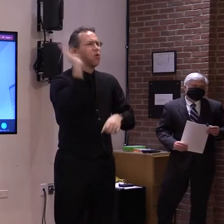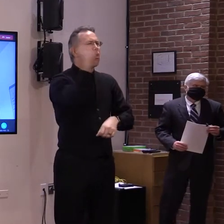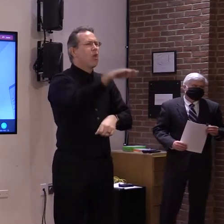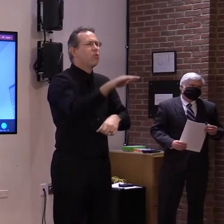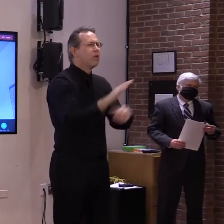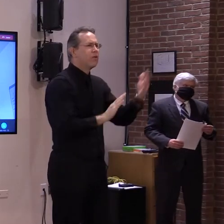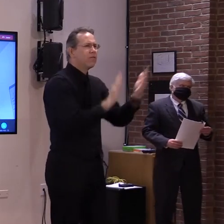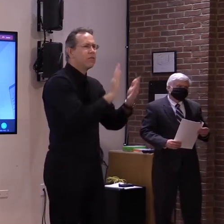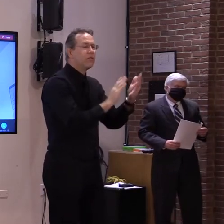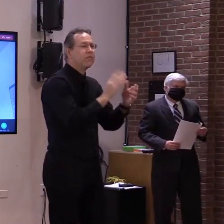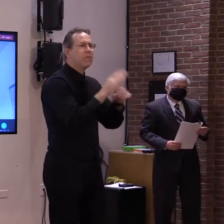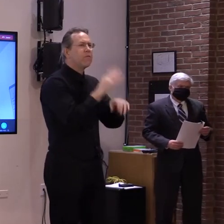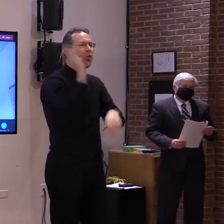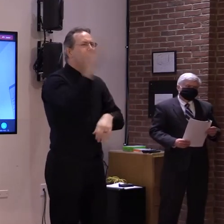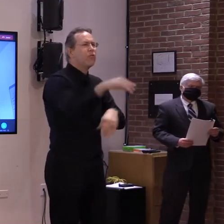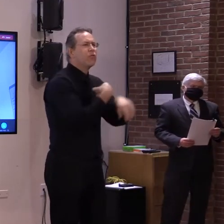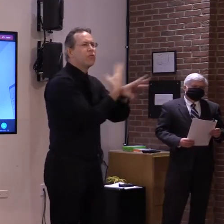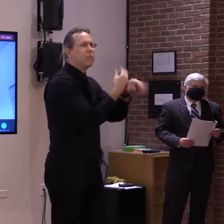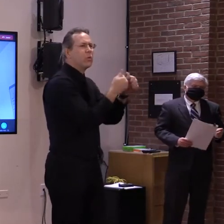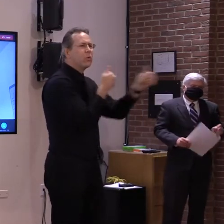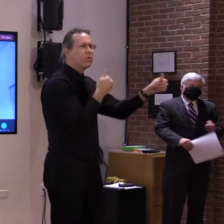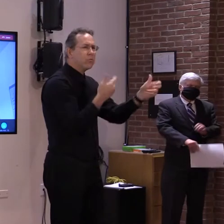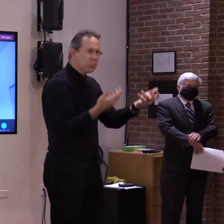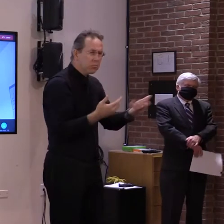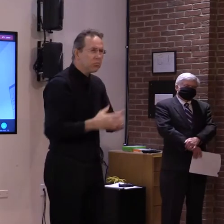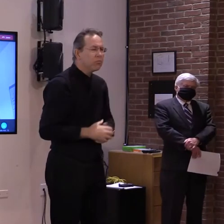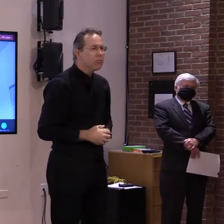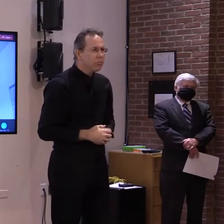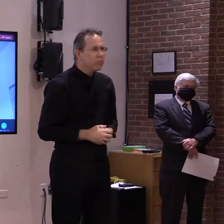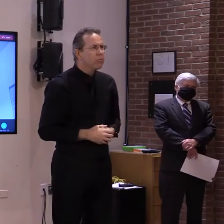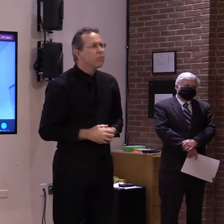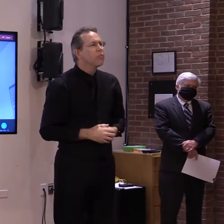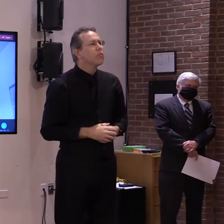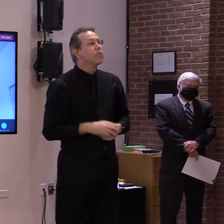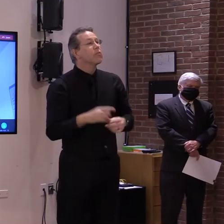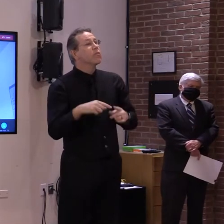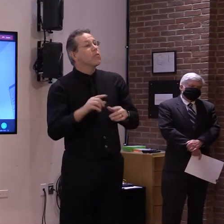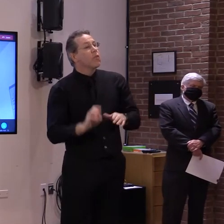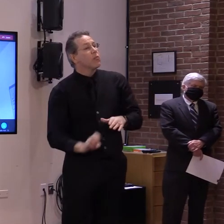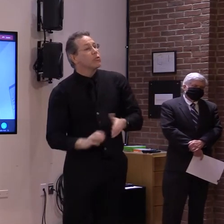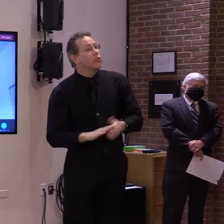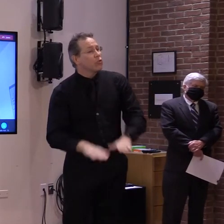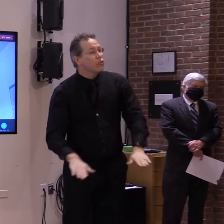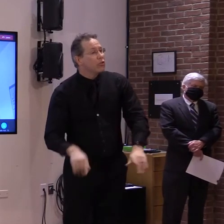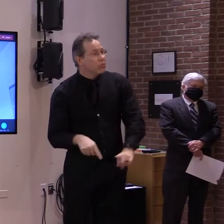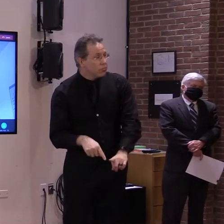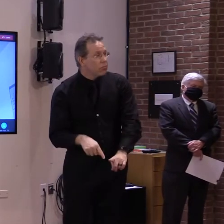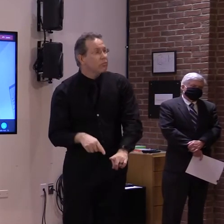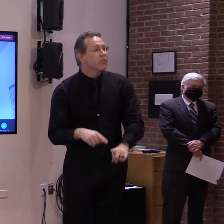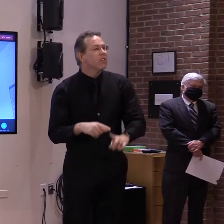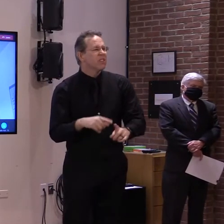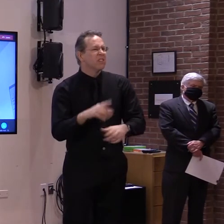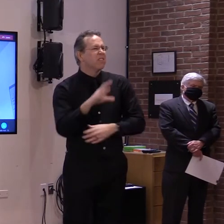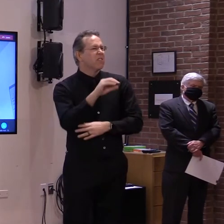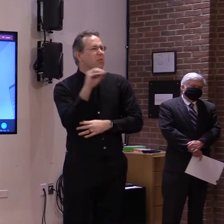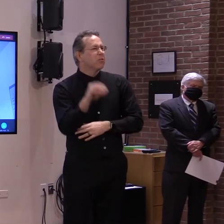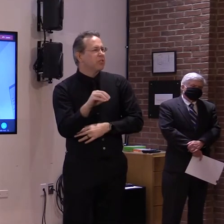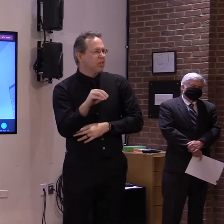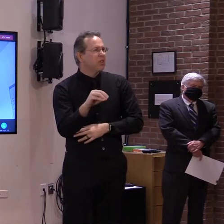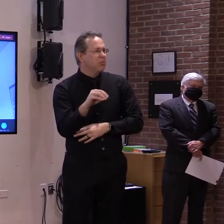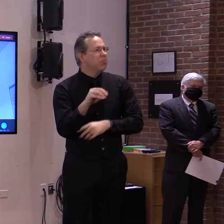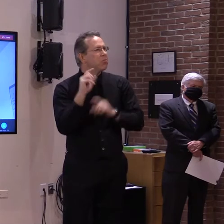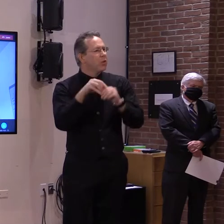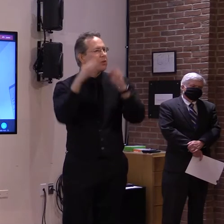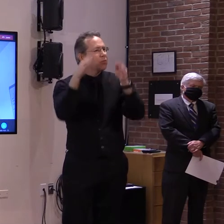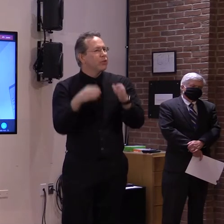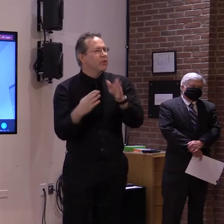At the elementary level, we see a lot more in-person instruction, where 50% of our elementary schools have been operating in-person. This